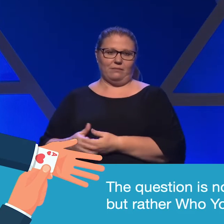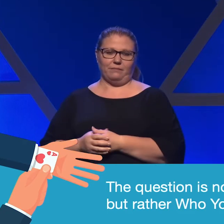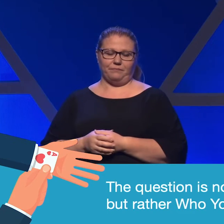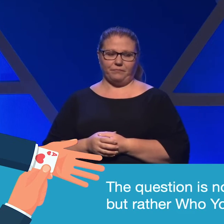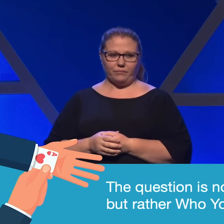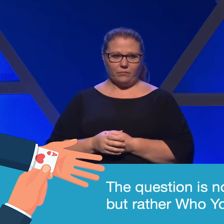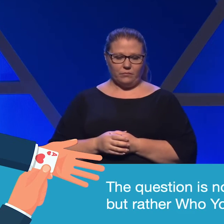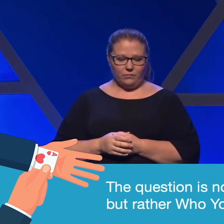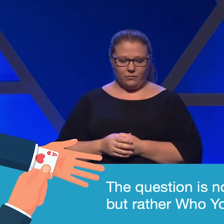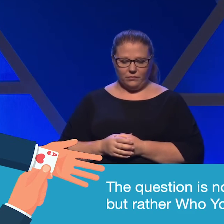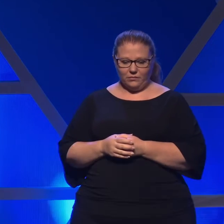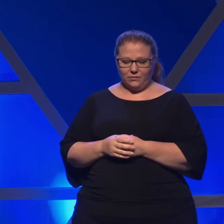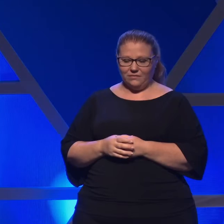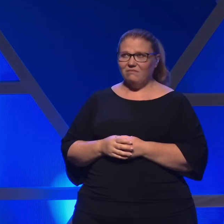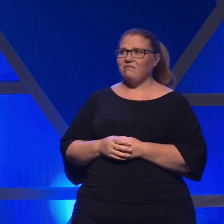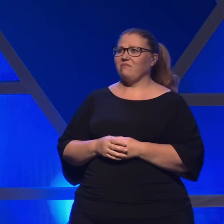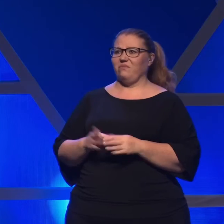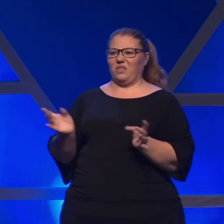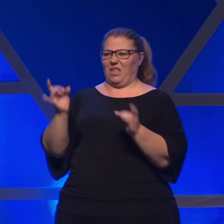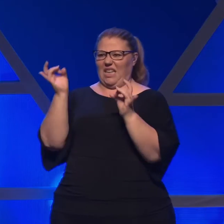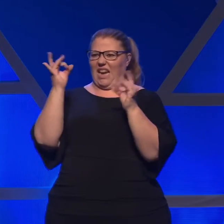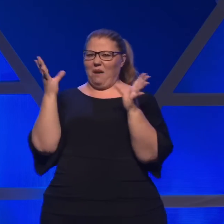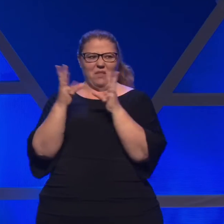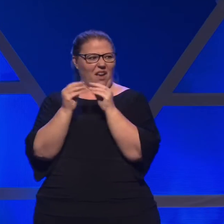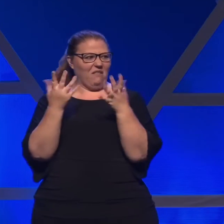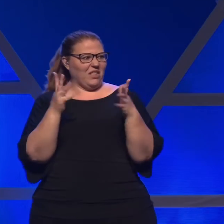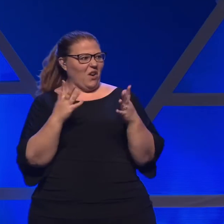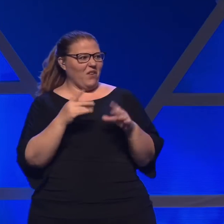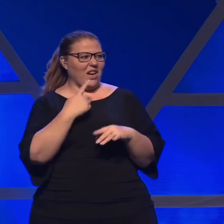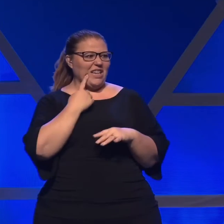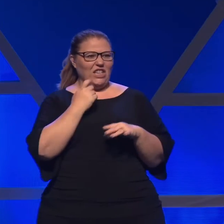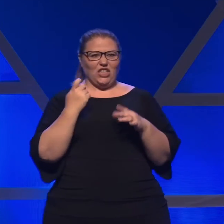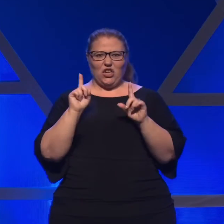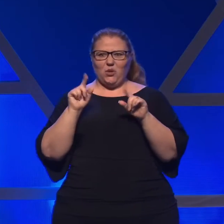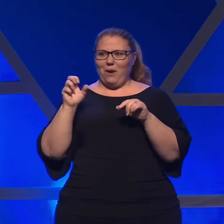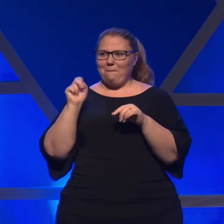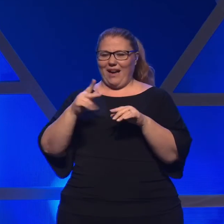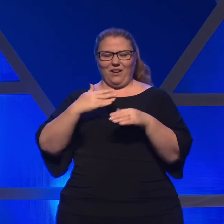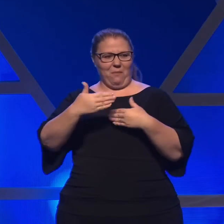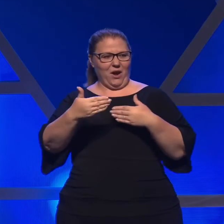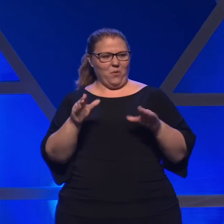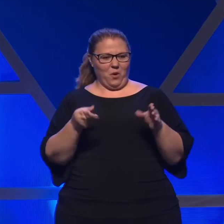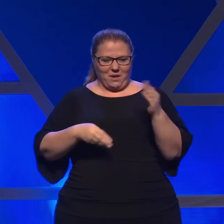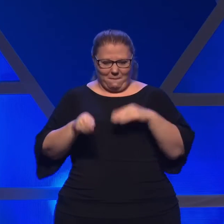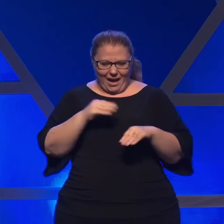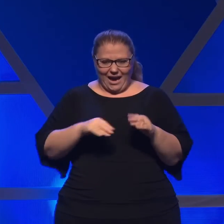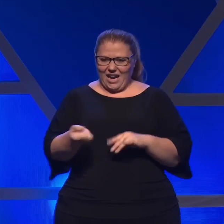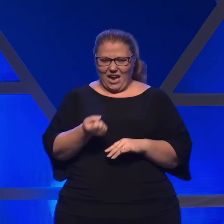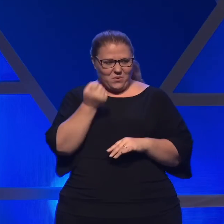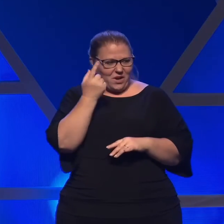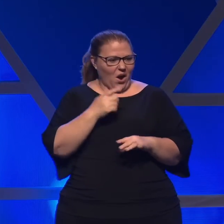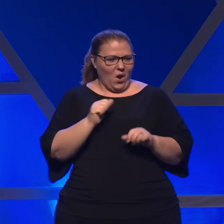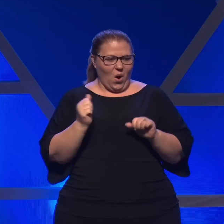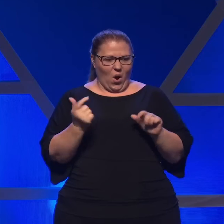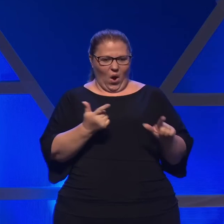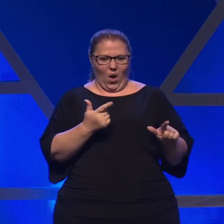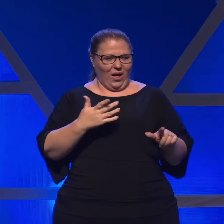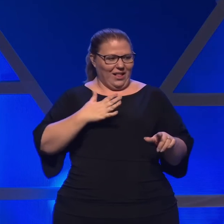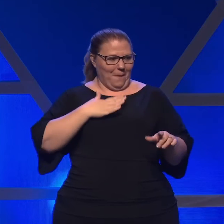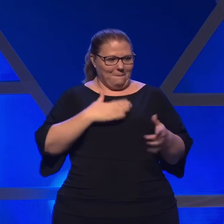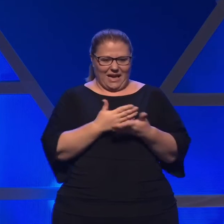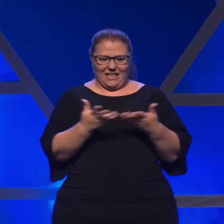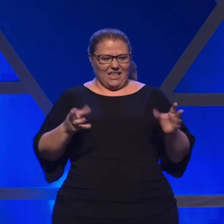It was a nightmare. The conference was over and I just returned to my room to pack and I realized that my belongings had multiplied